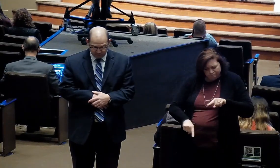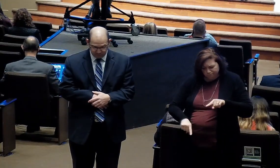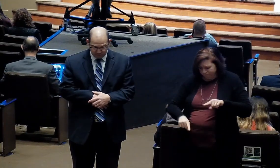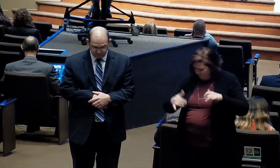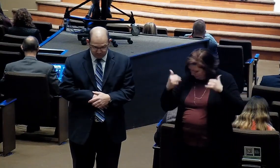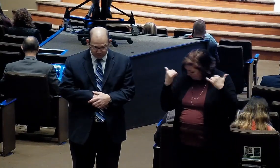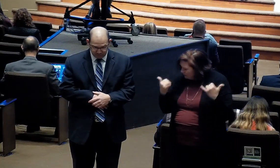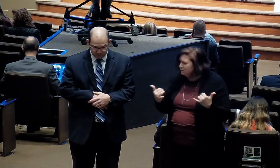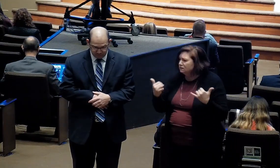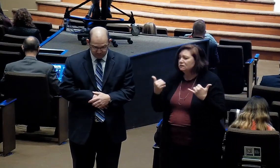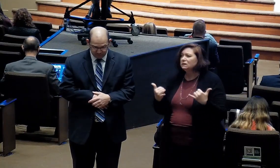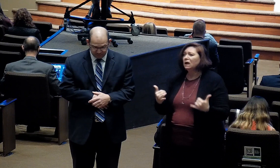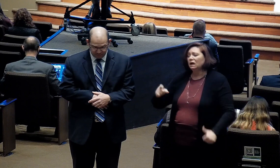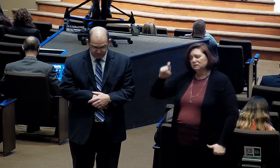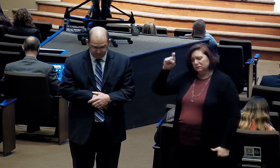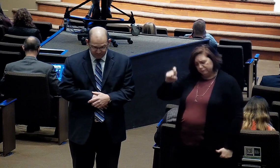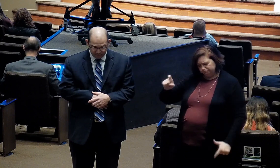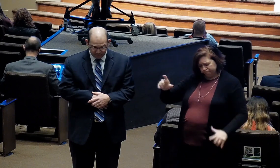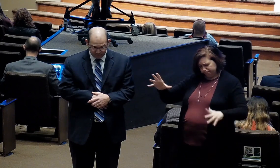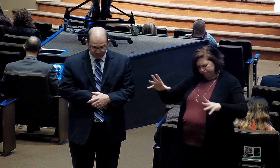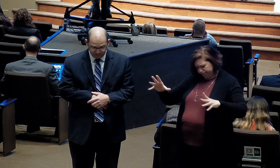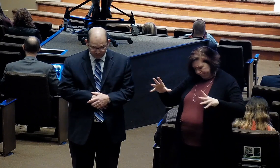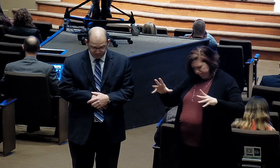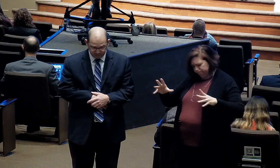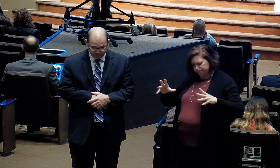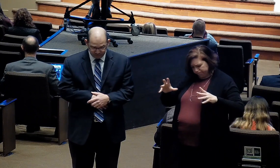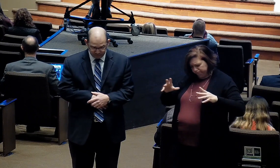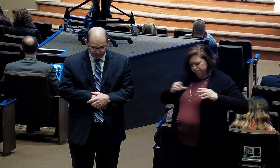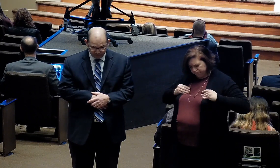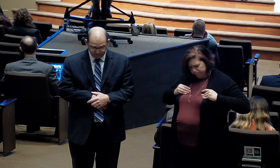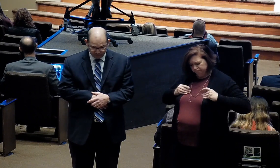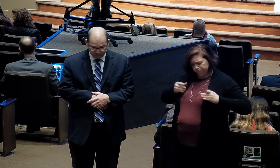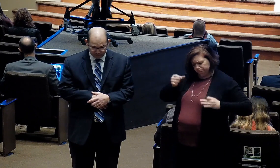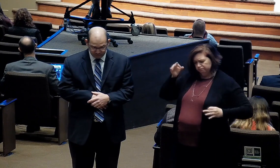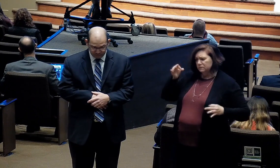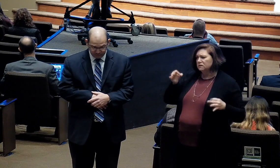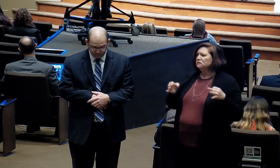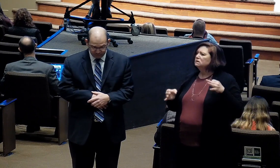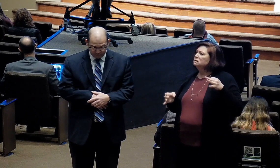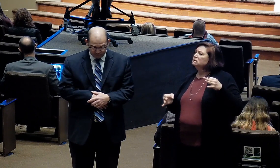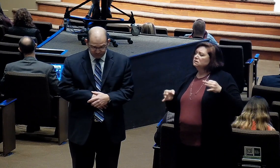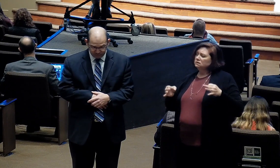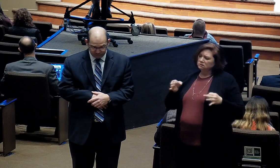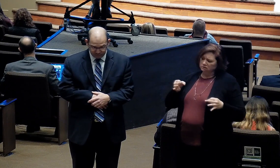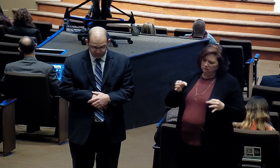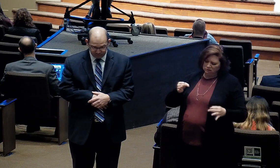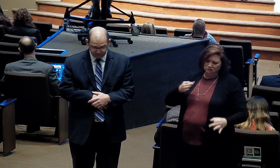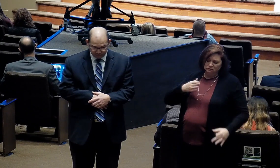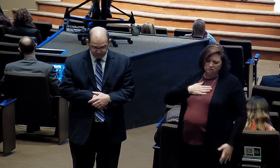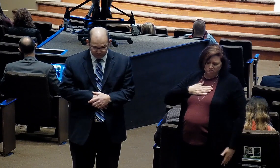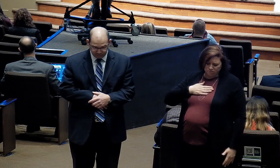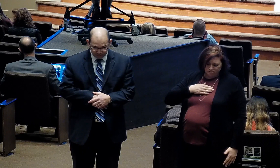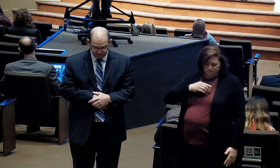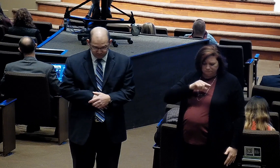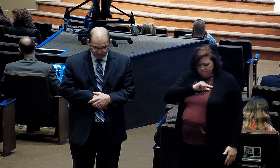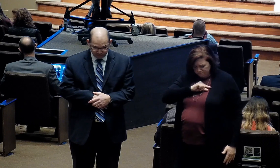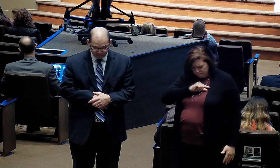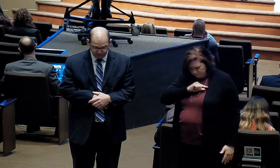I must answer for my life. My fate